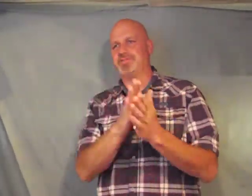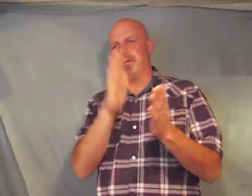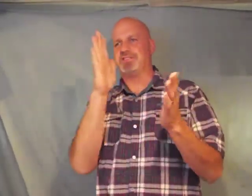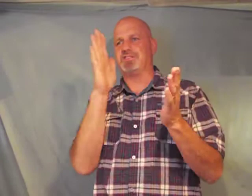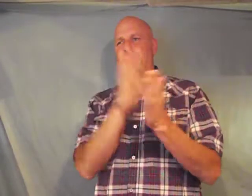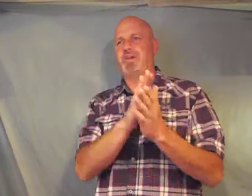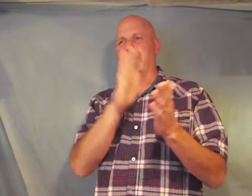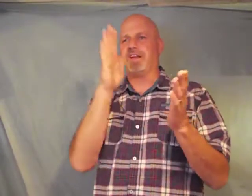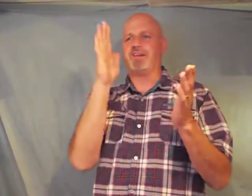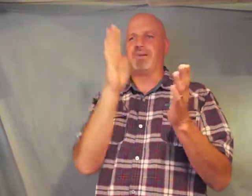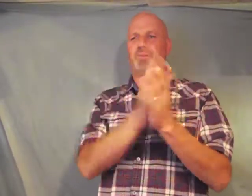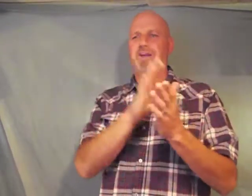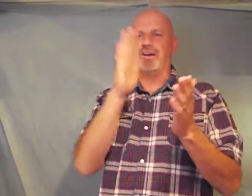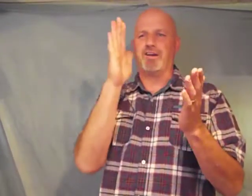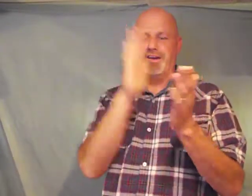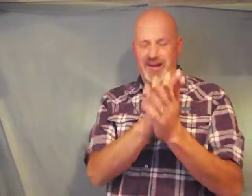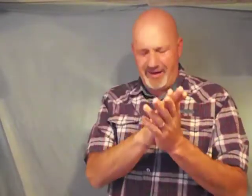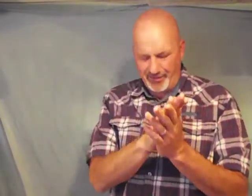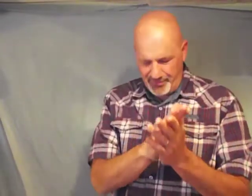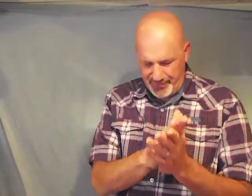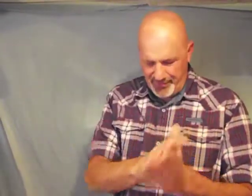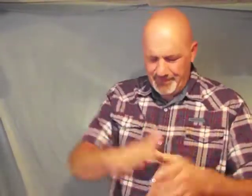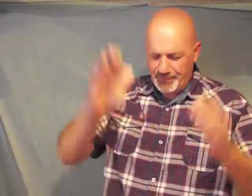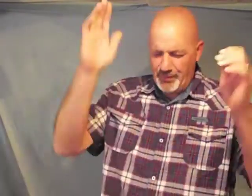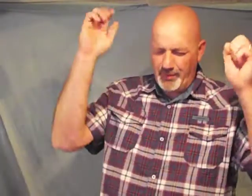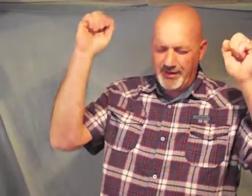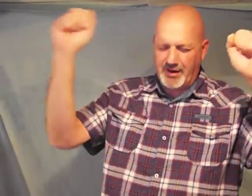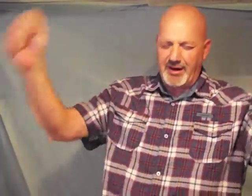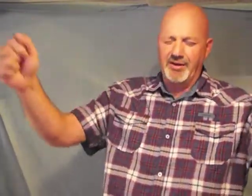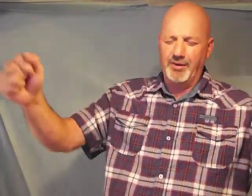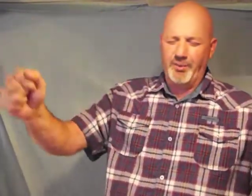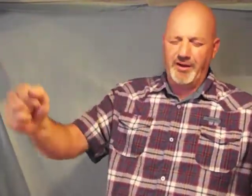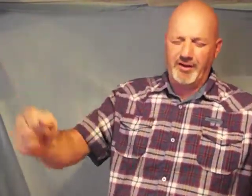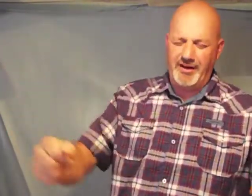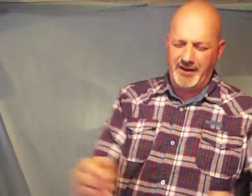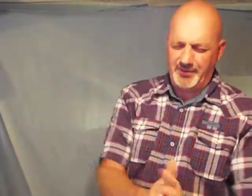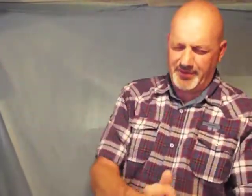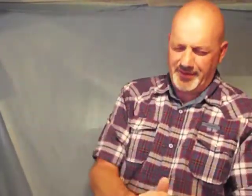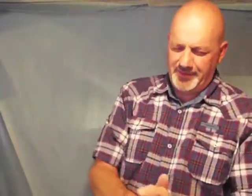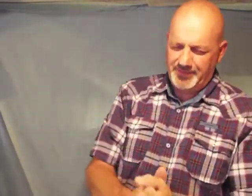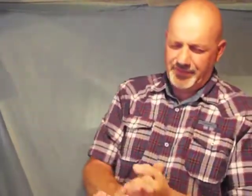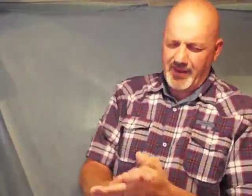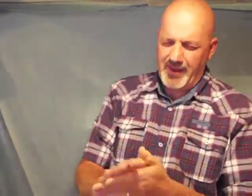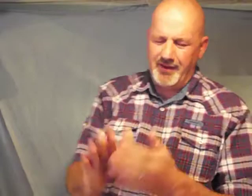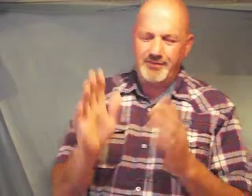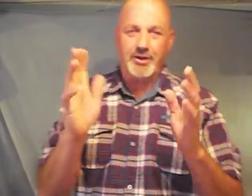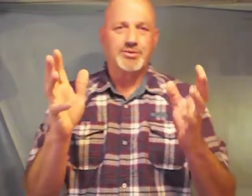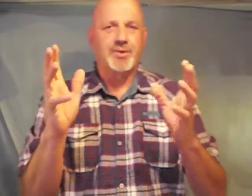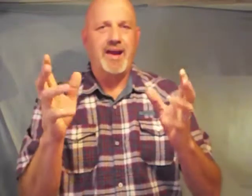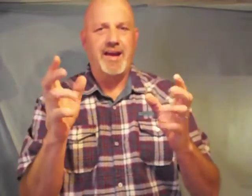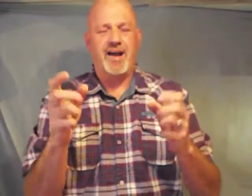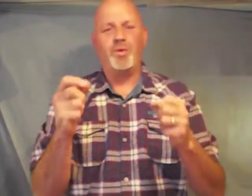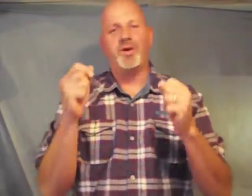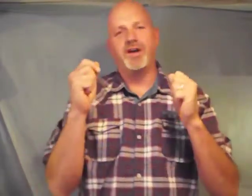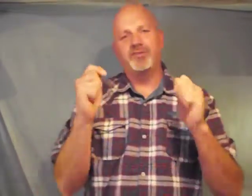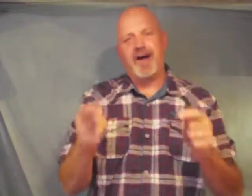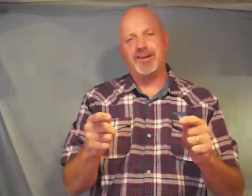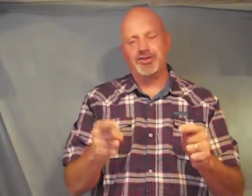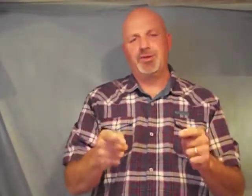Jesus we declare that we are healed we declare that we are healed folks right now I want to invite you